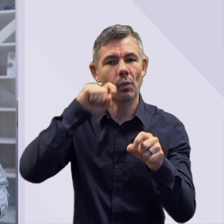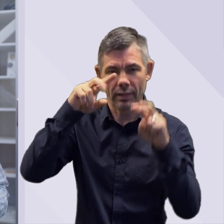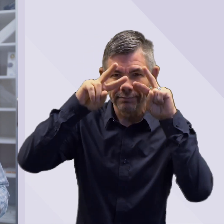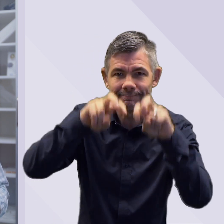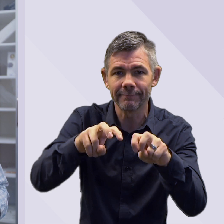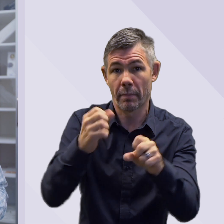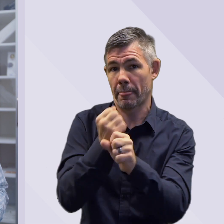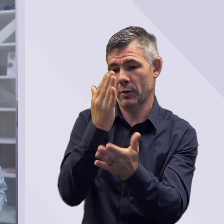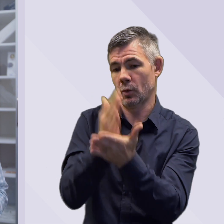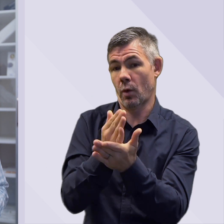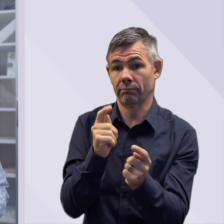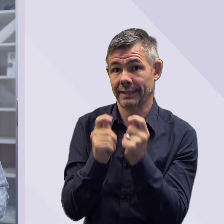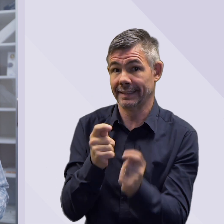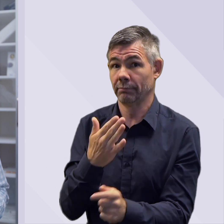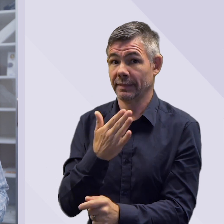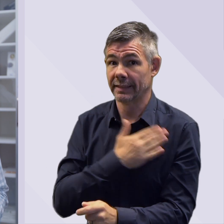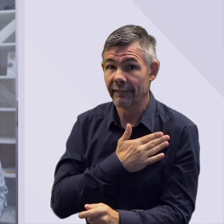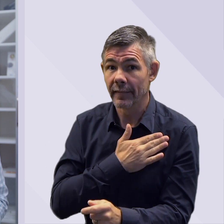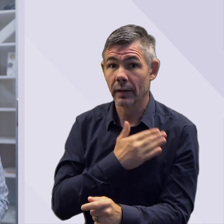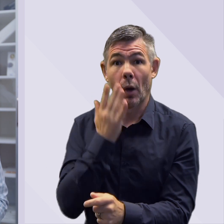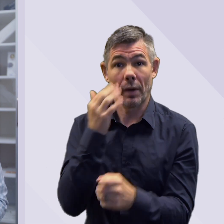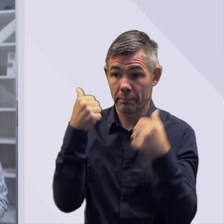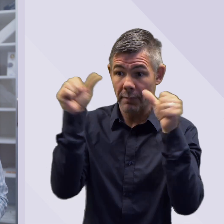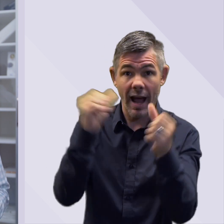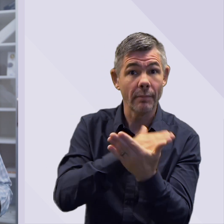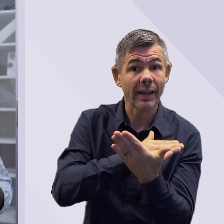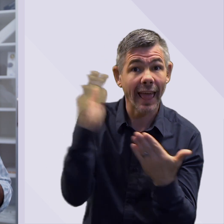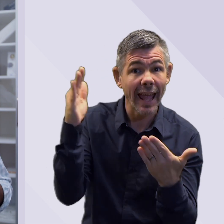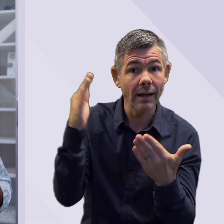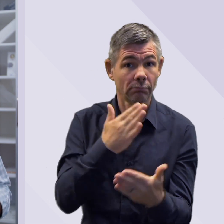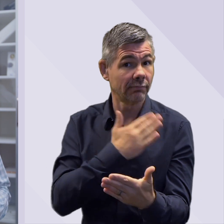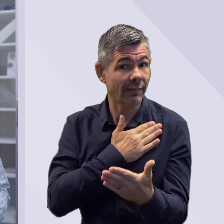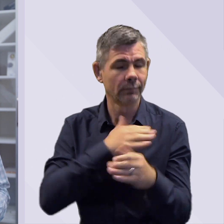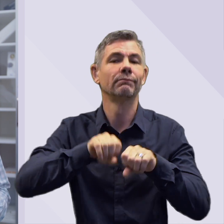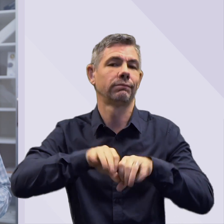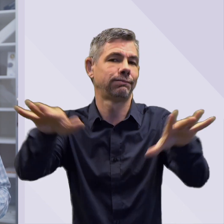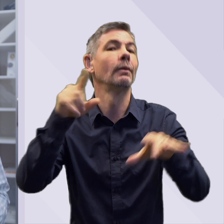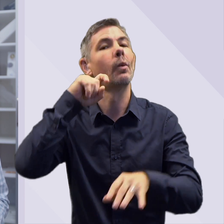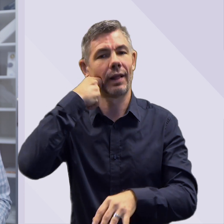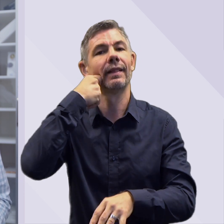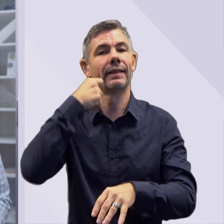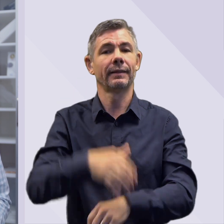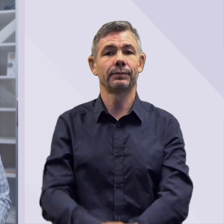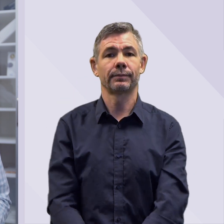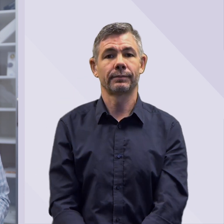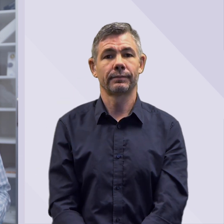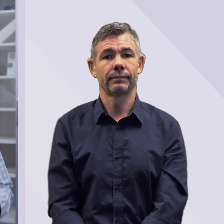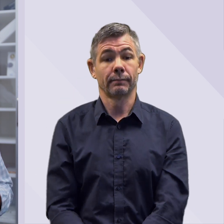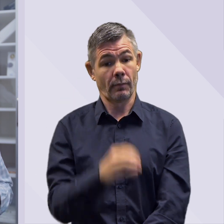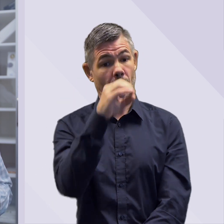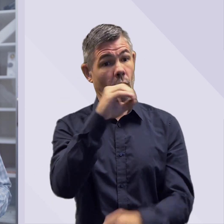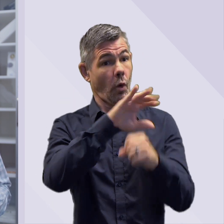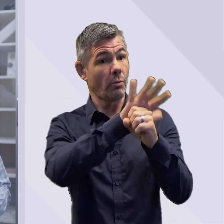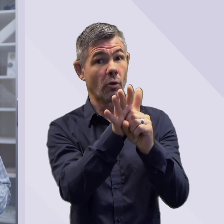becomes obvious that we'll need another booster shot the researchers will find that out for us